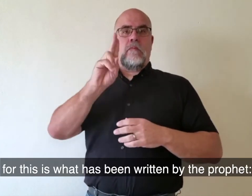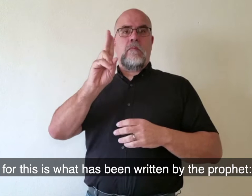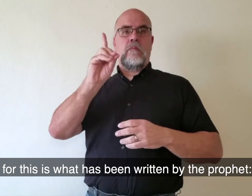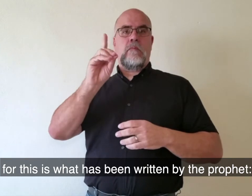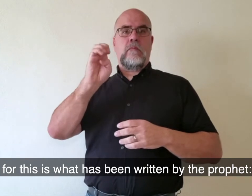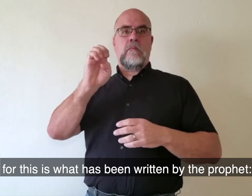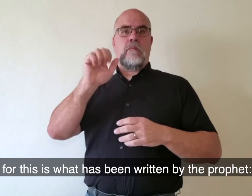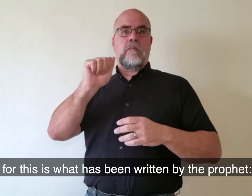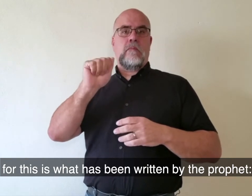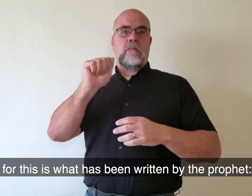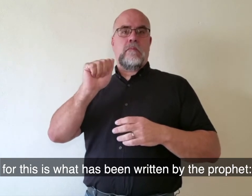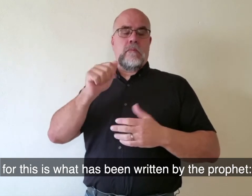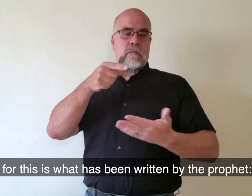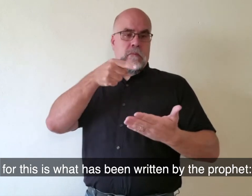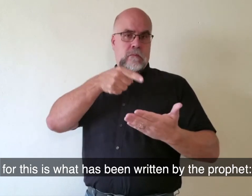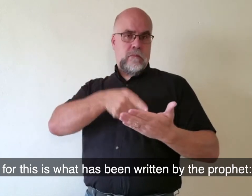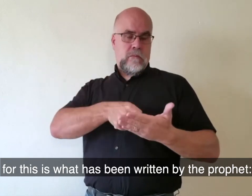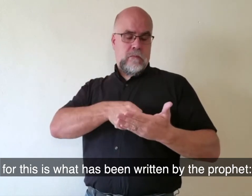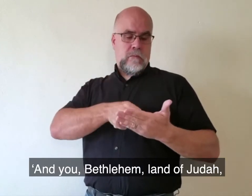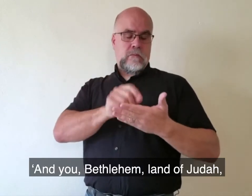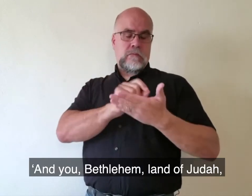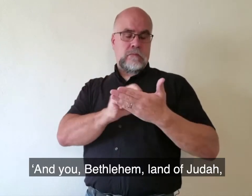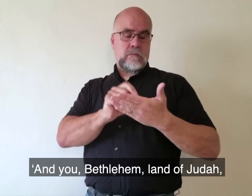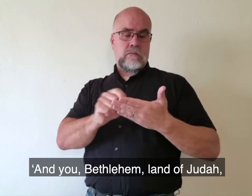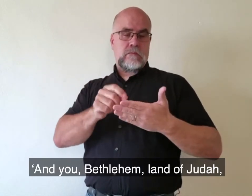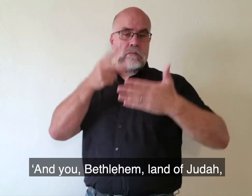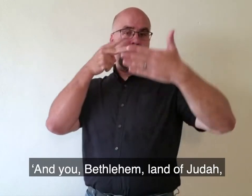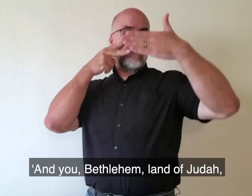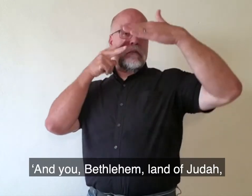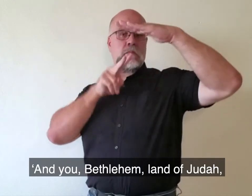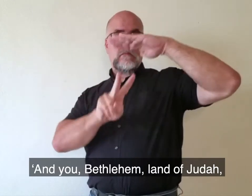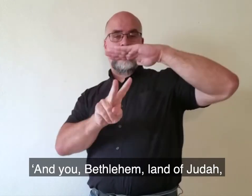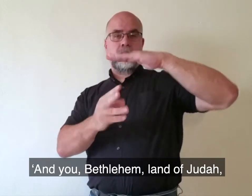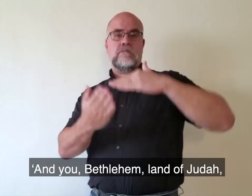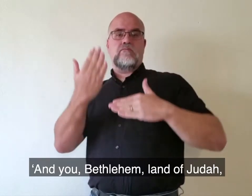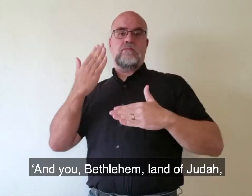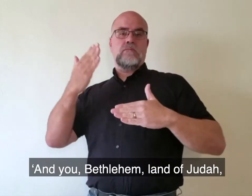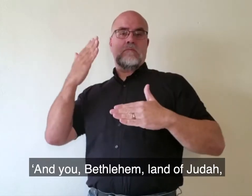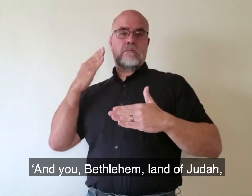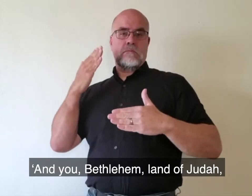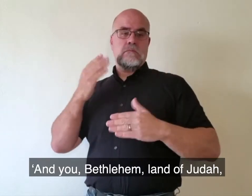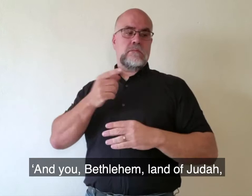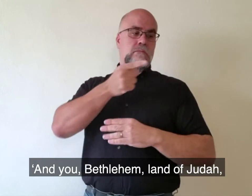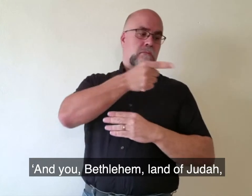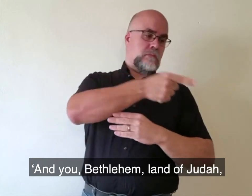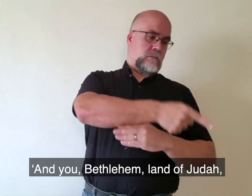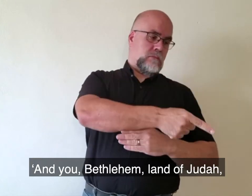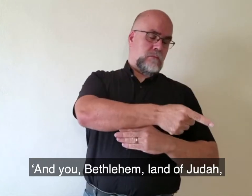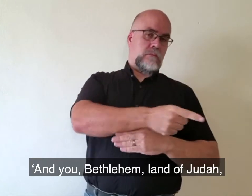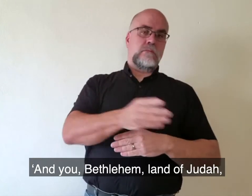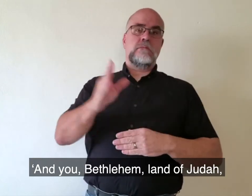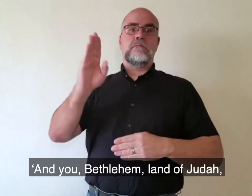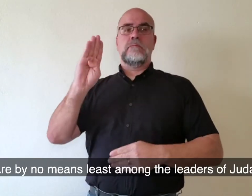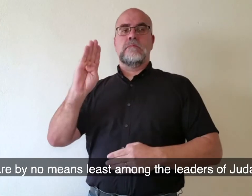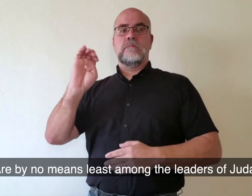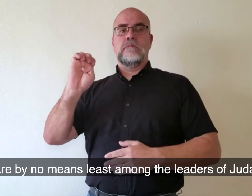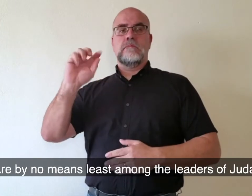by the prophet. And you, Bethlehem, land of Judea, are by